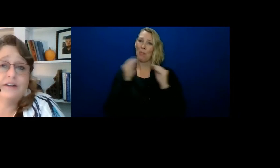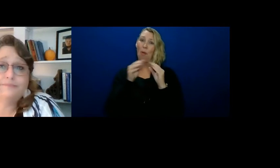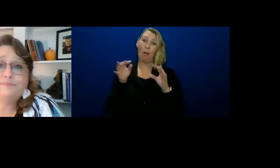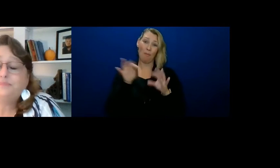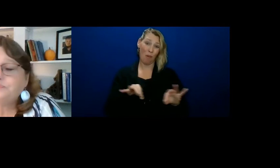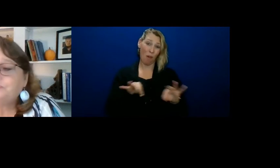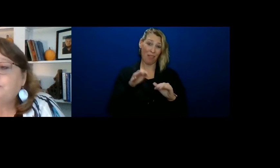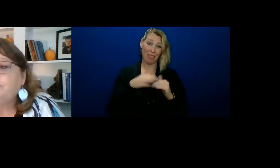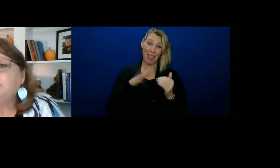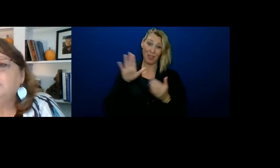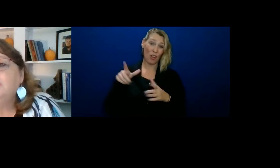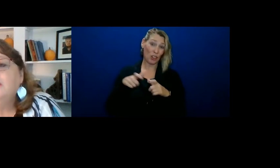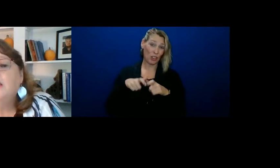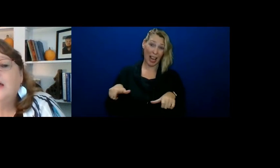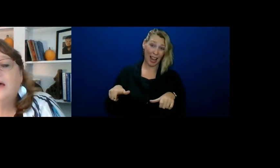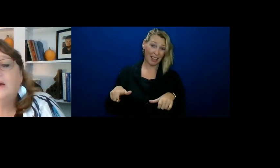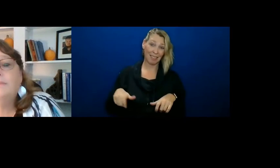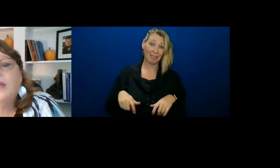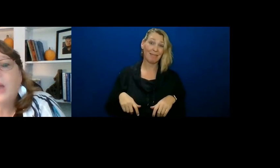paycheck.